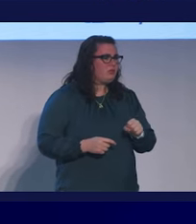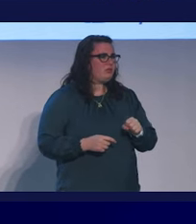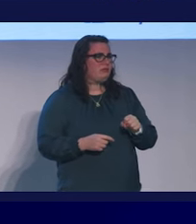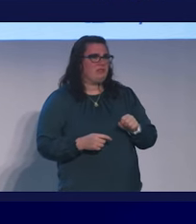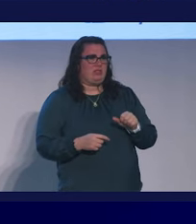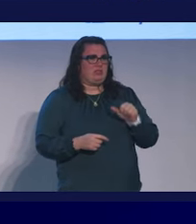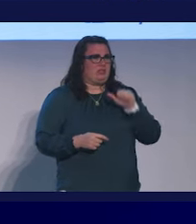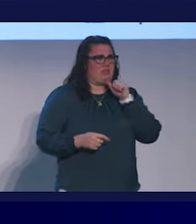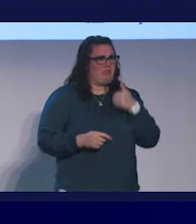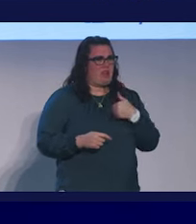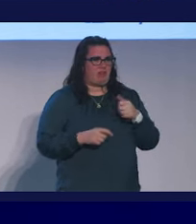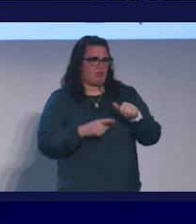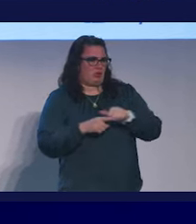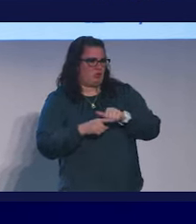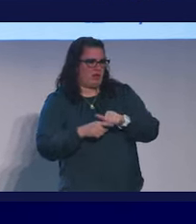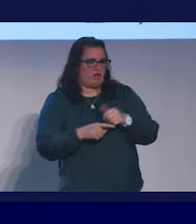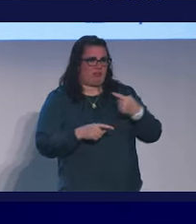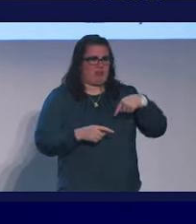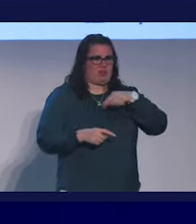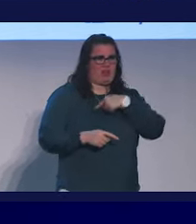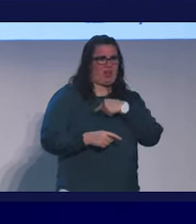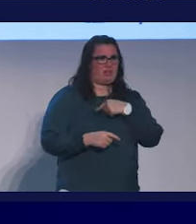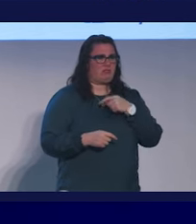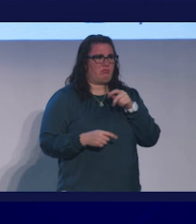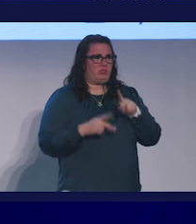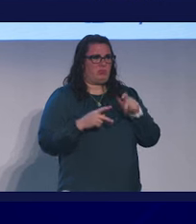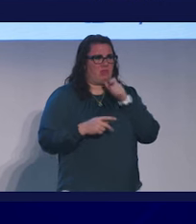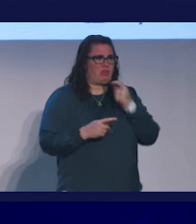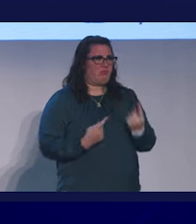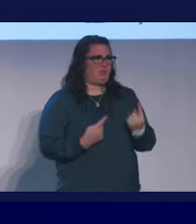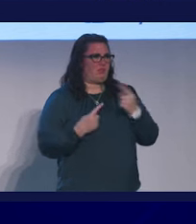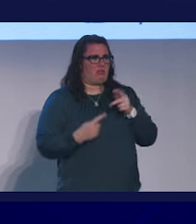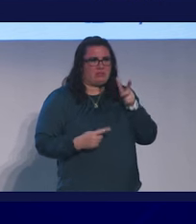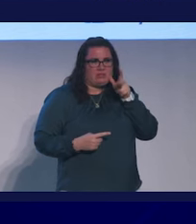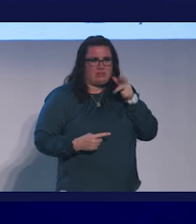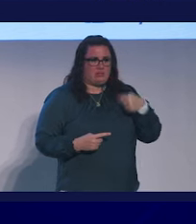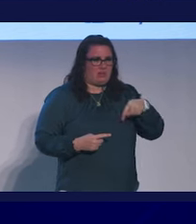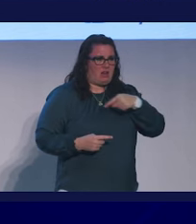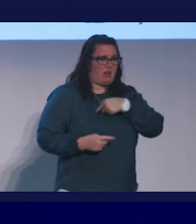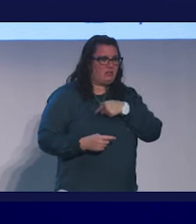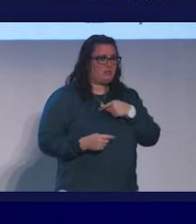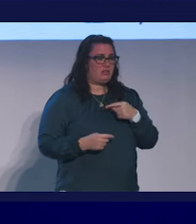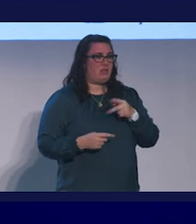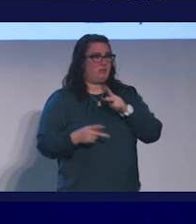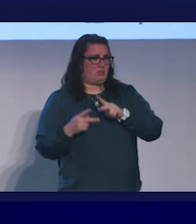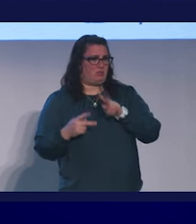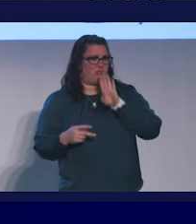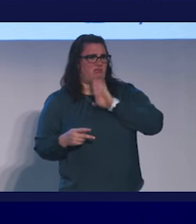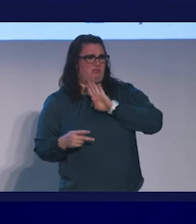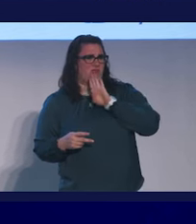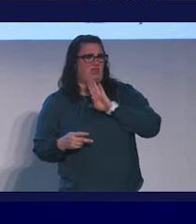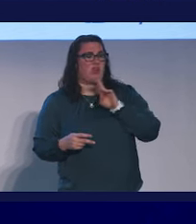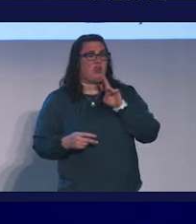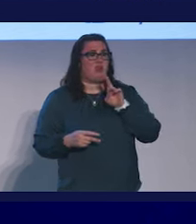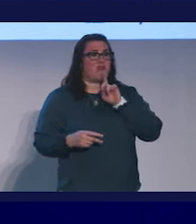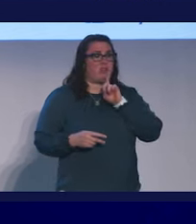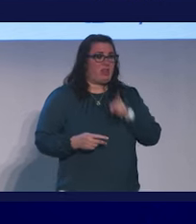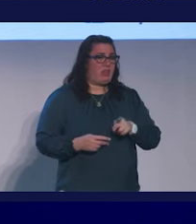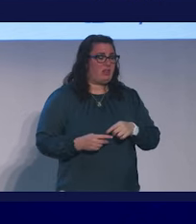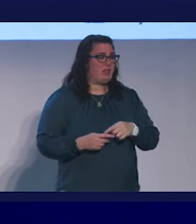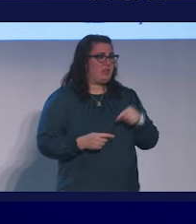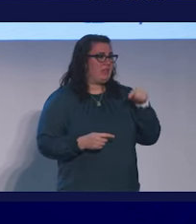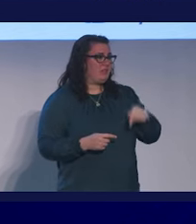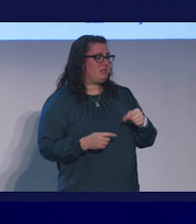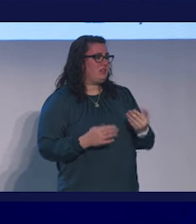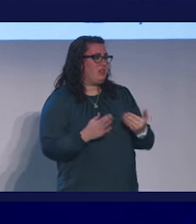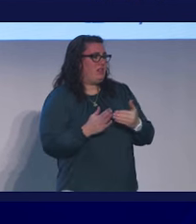nowhere near the training that we had. People weren't coming to us. And I think many of us felt frustrated. But the reality is, this